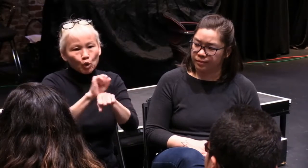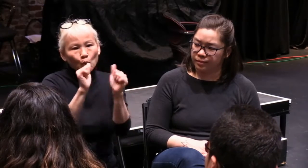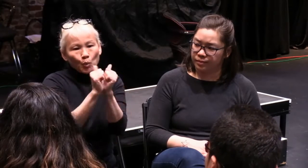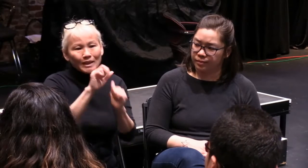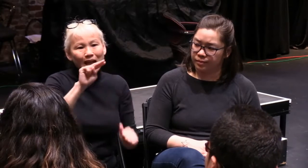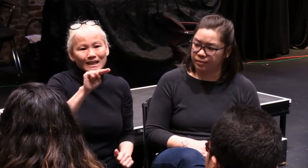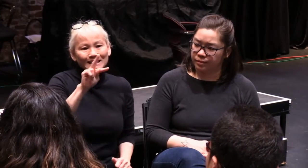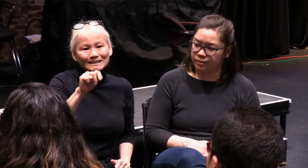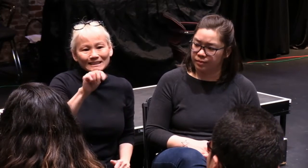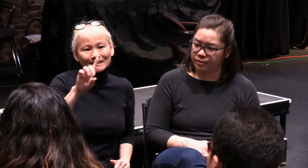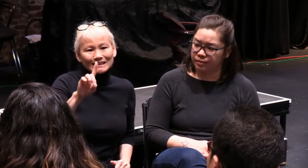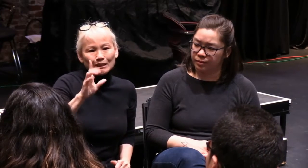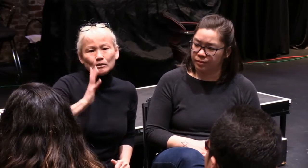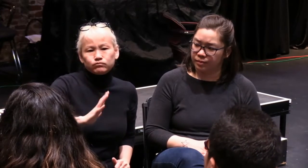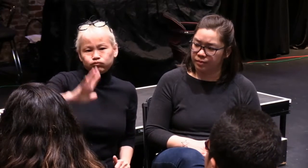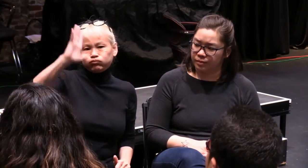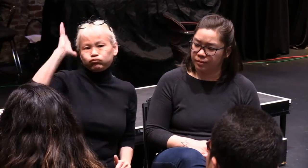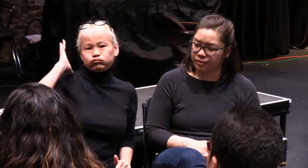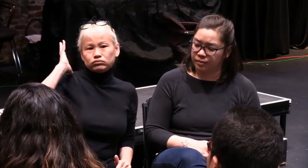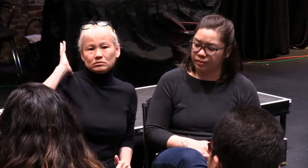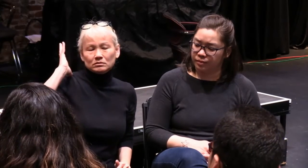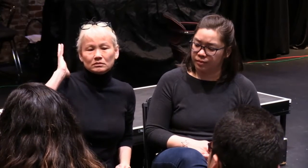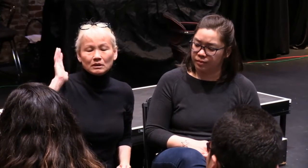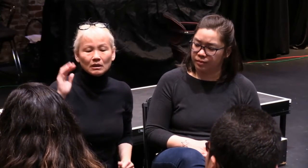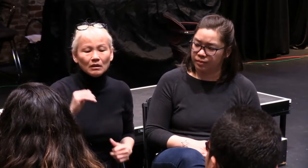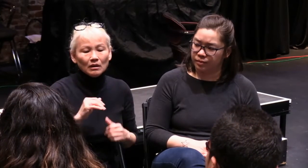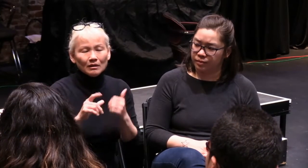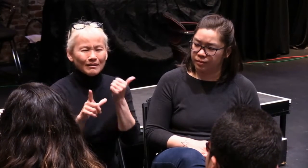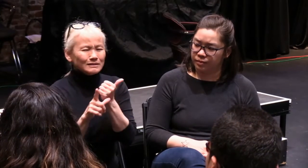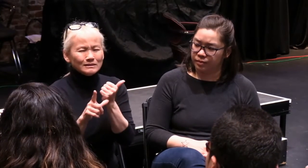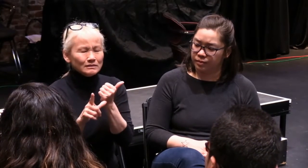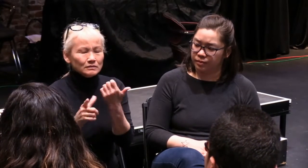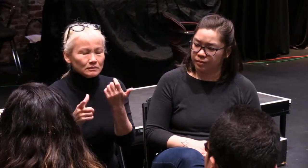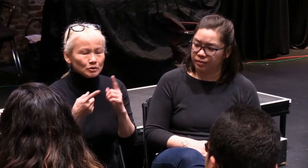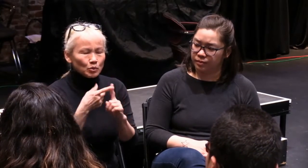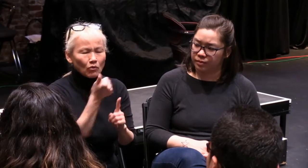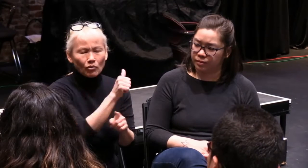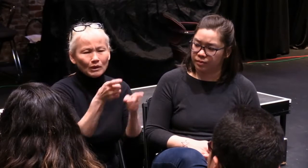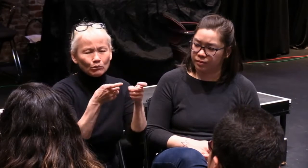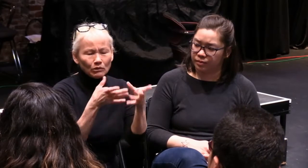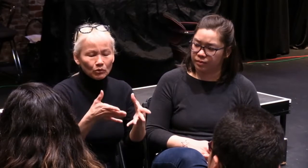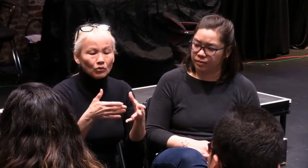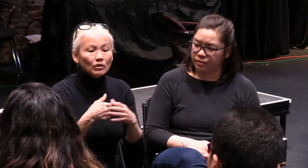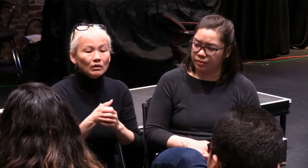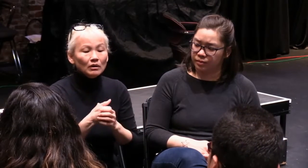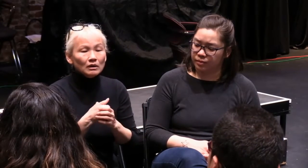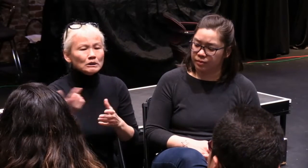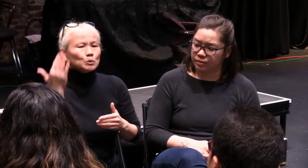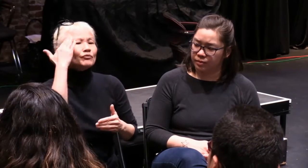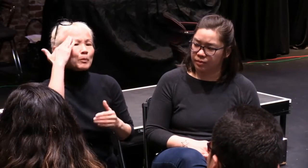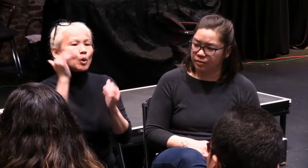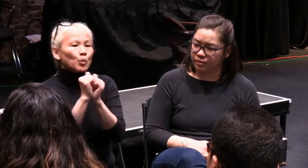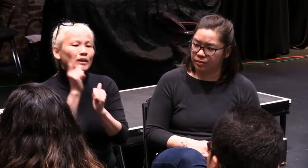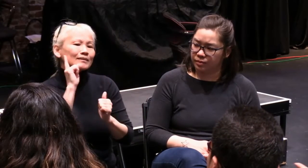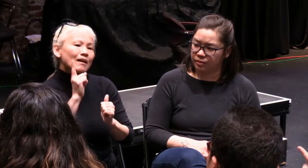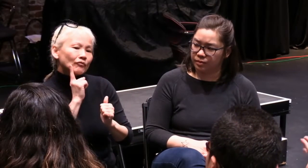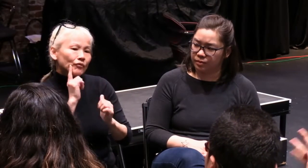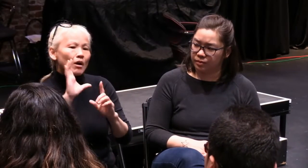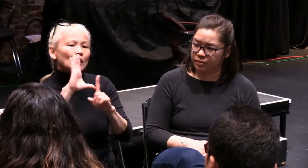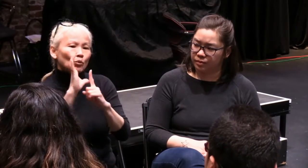The director was not deaf, however, the director did work collaboratively with NTD in the past, so the director